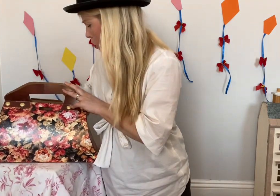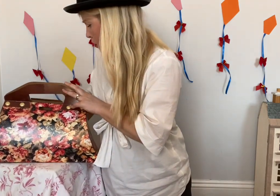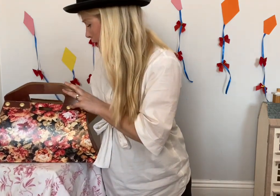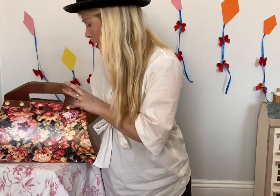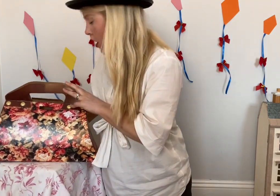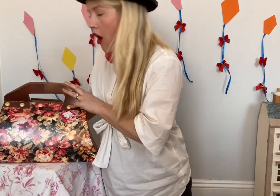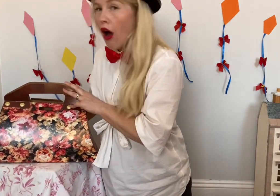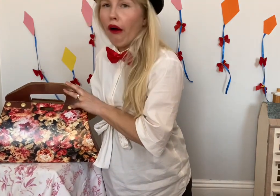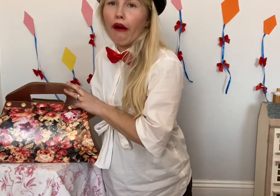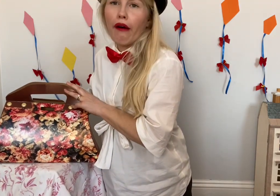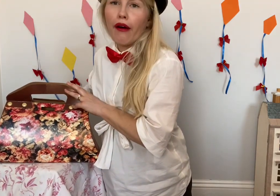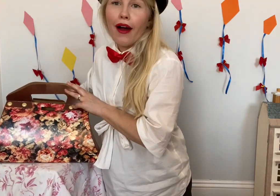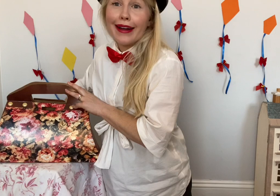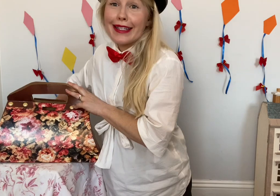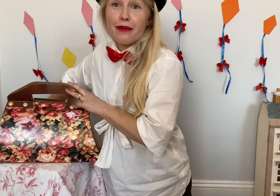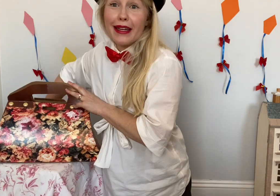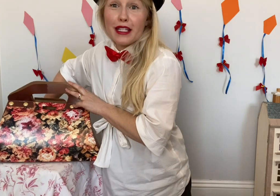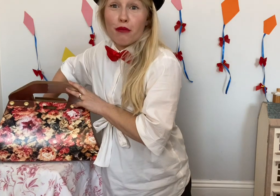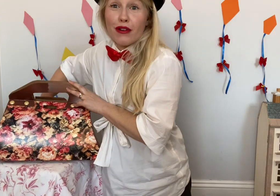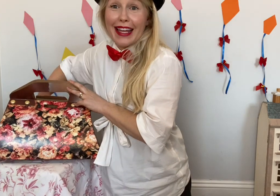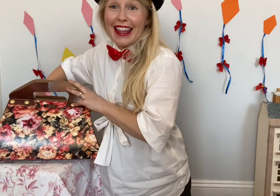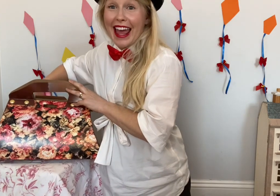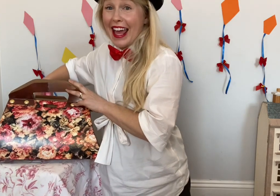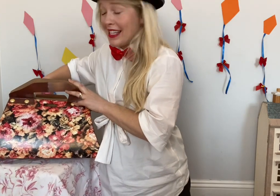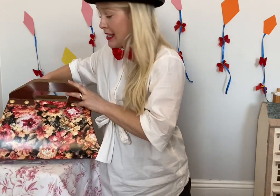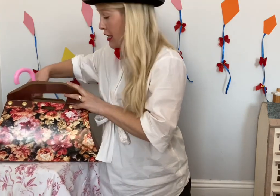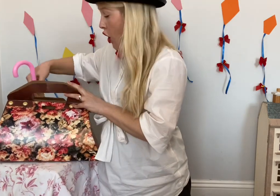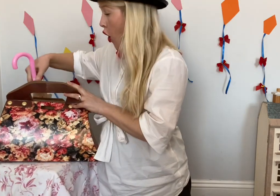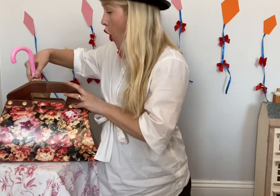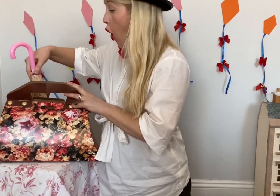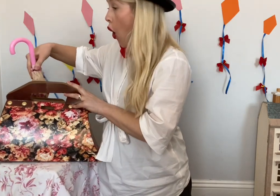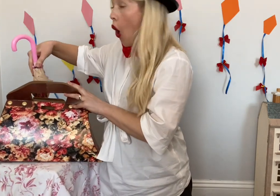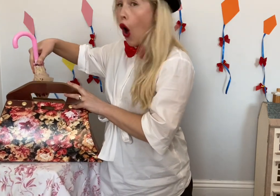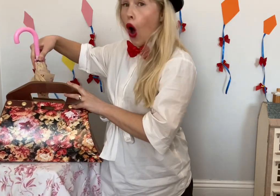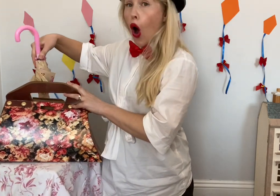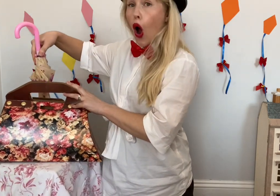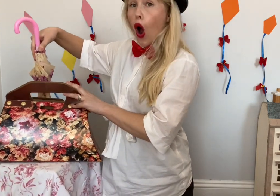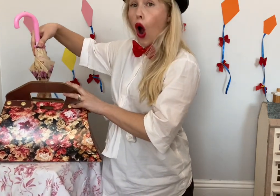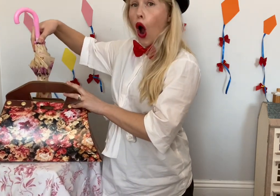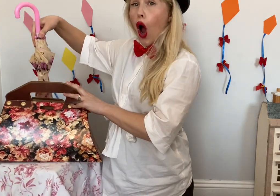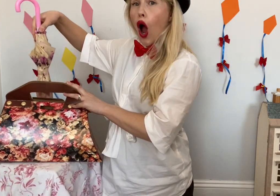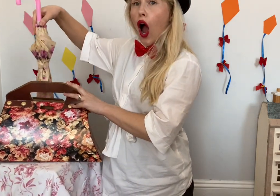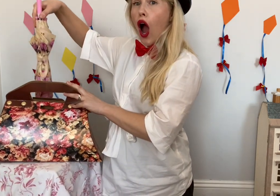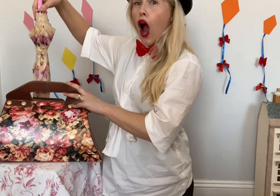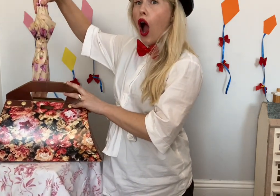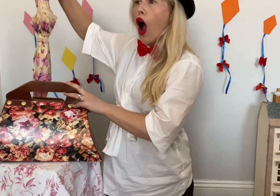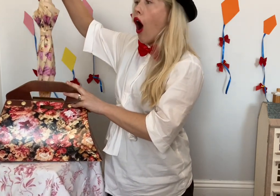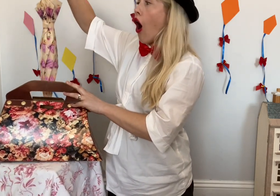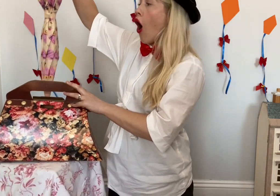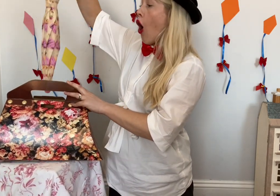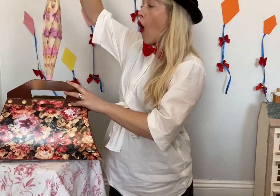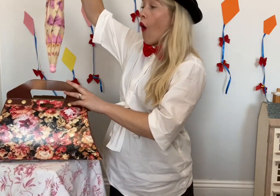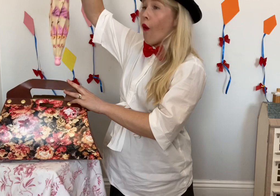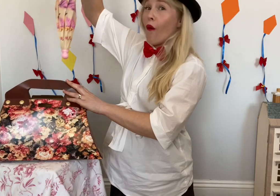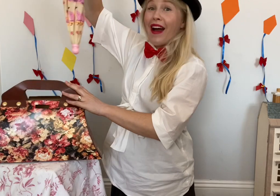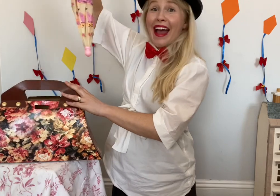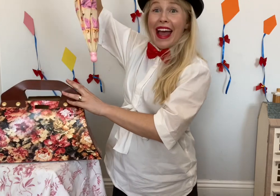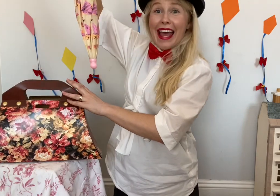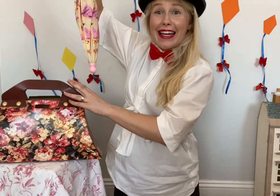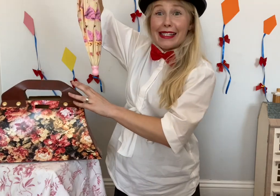I didn't mean to bring this. Oh it's